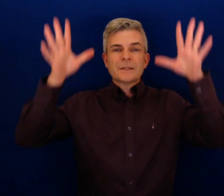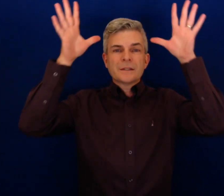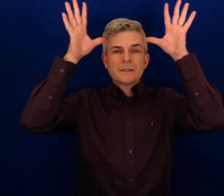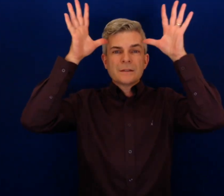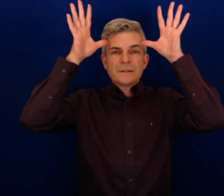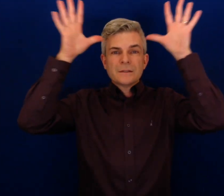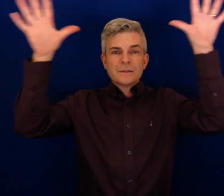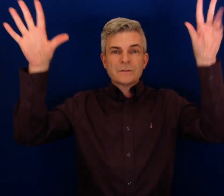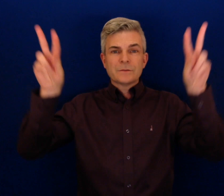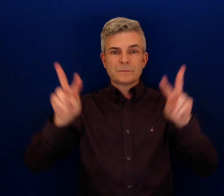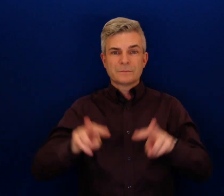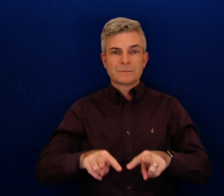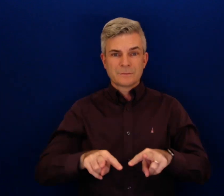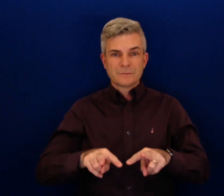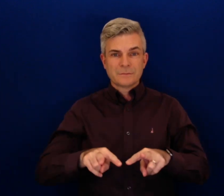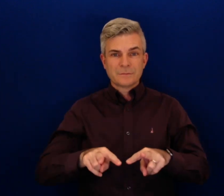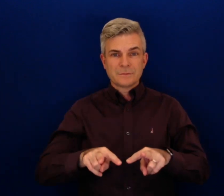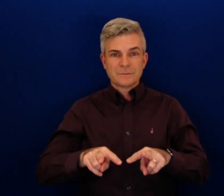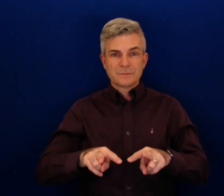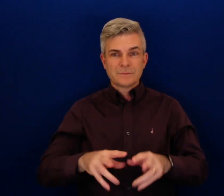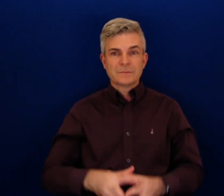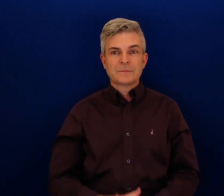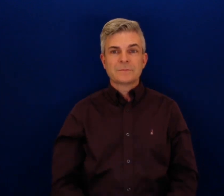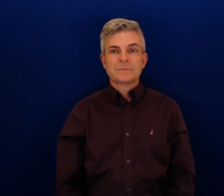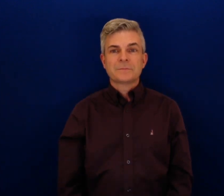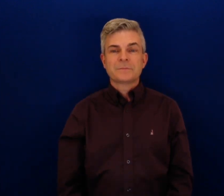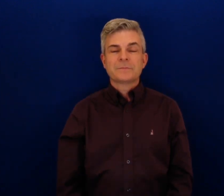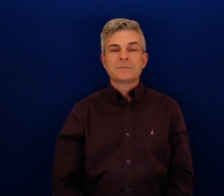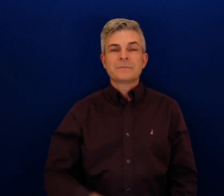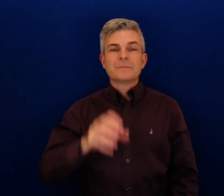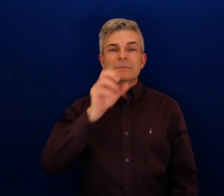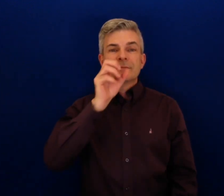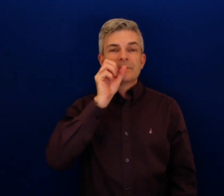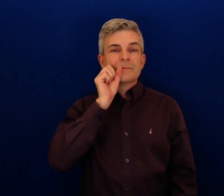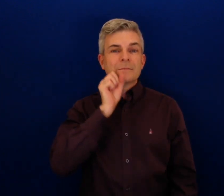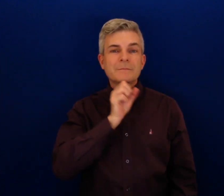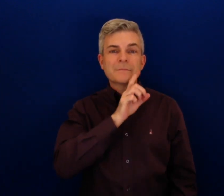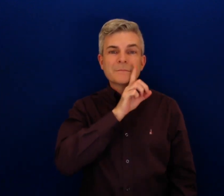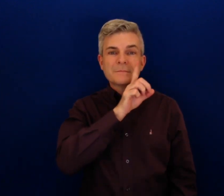Deer Valley, Scottsdale,